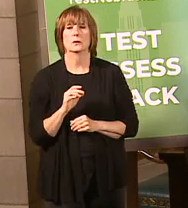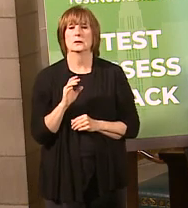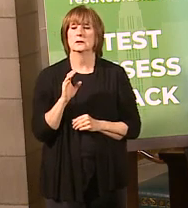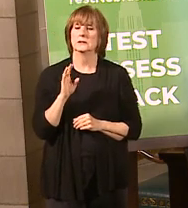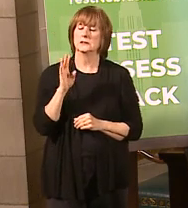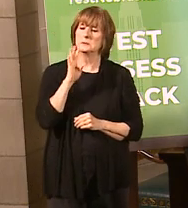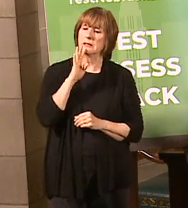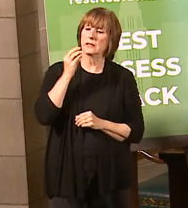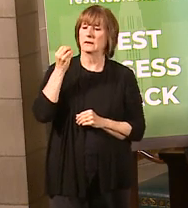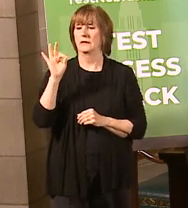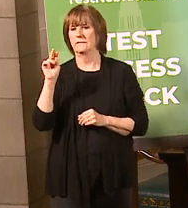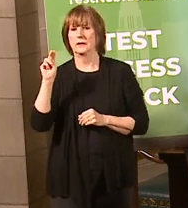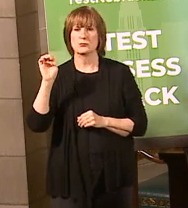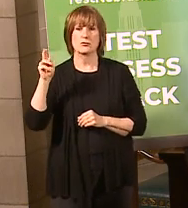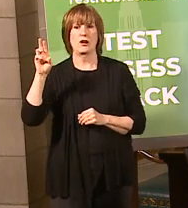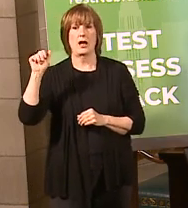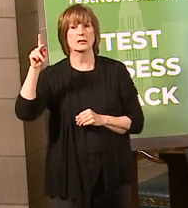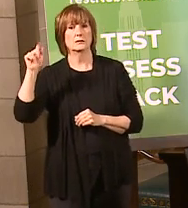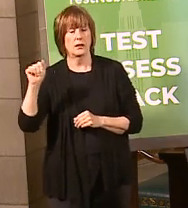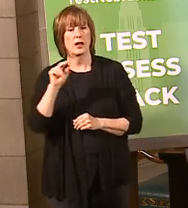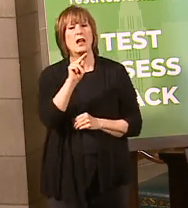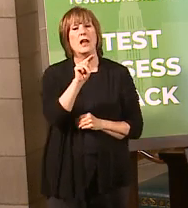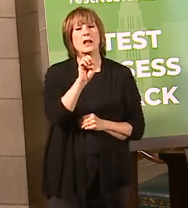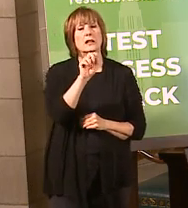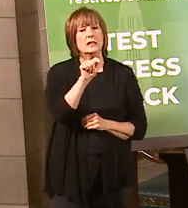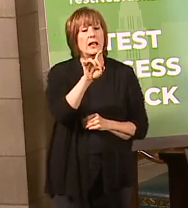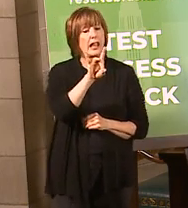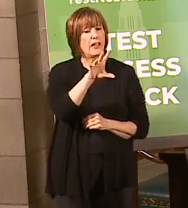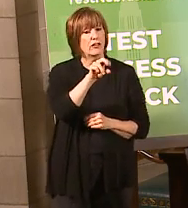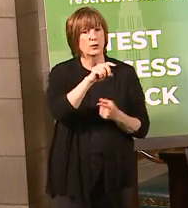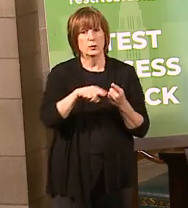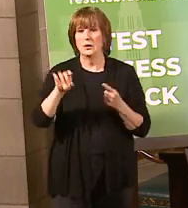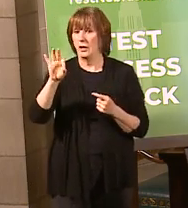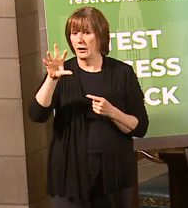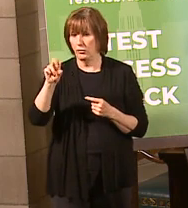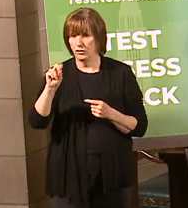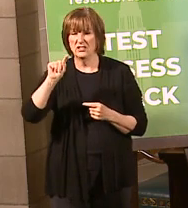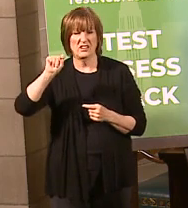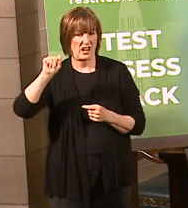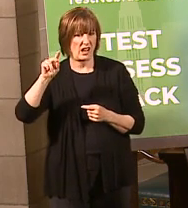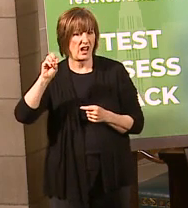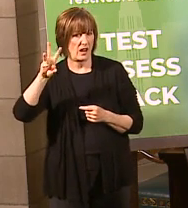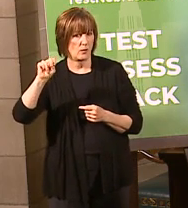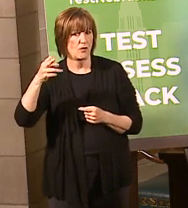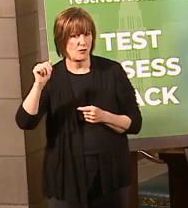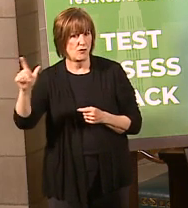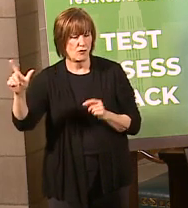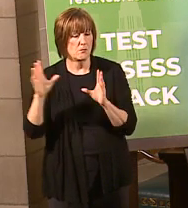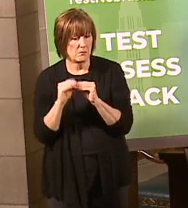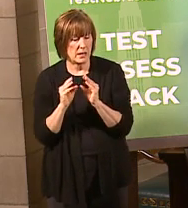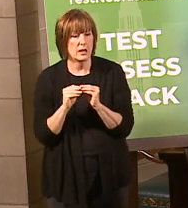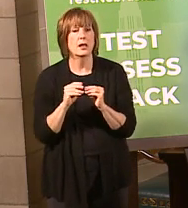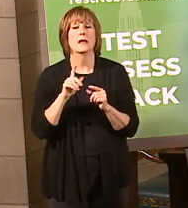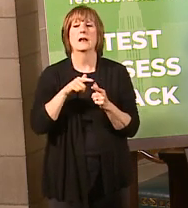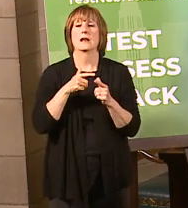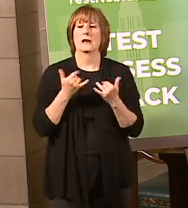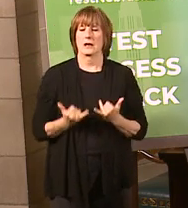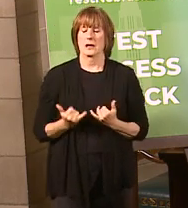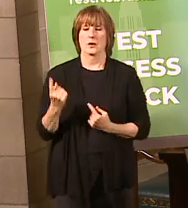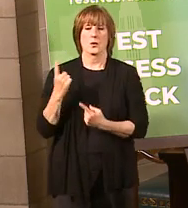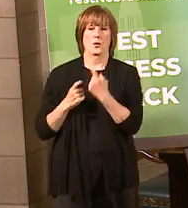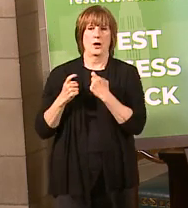Nebraska on NET at 8.30 to 9.30. And then, as always, we're going to go ahead and get into questions that have been submitted